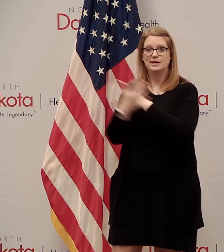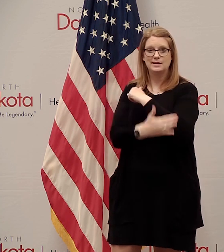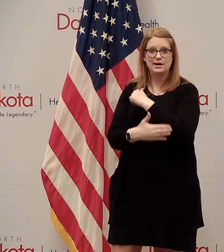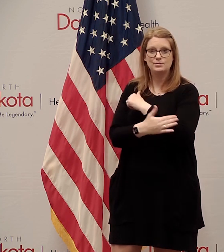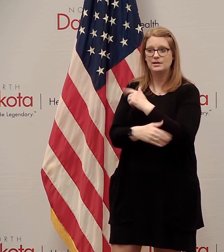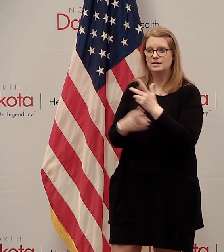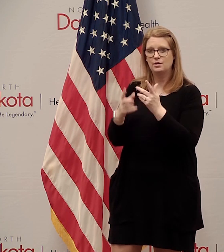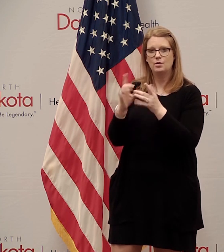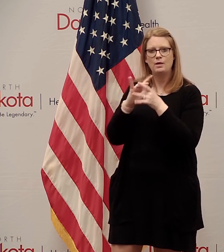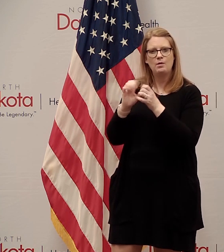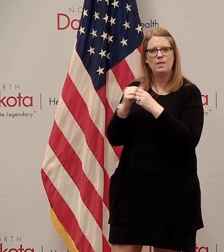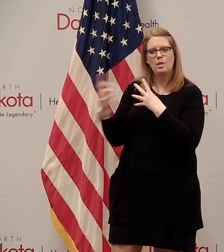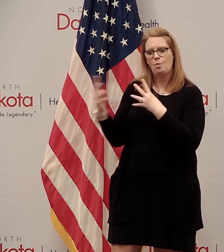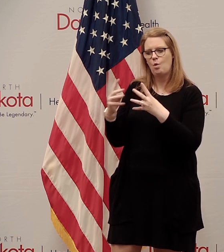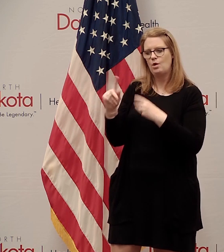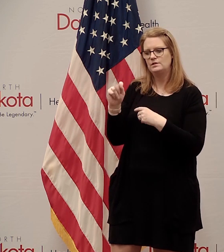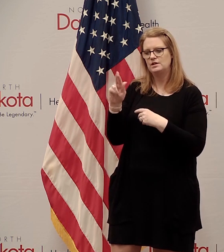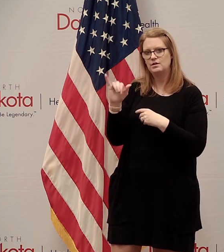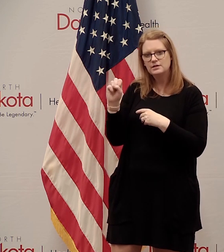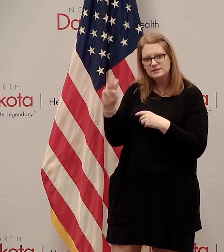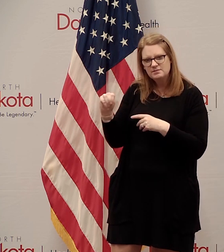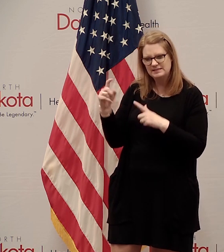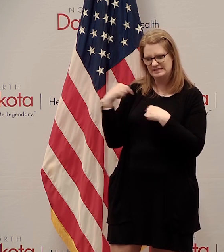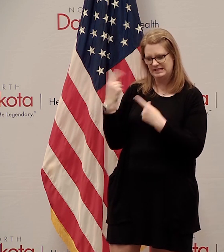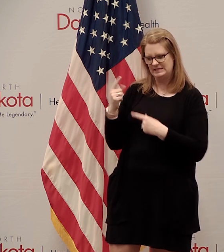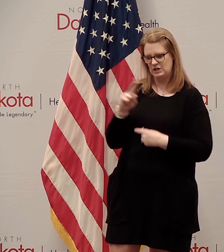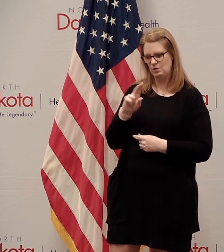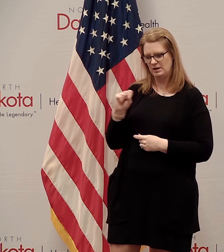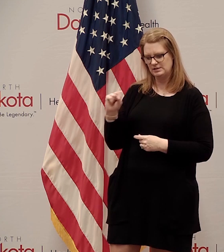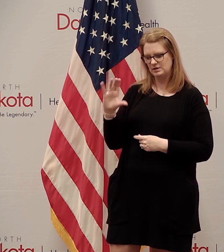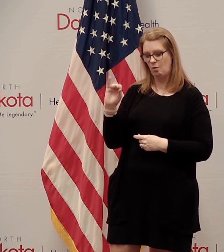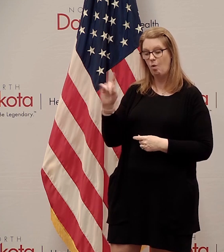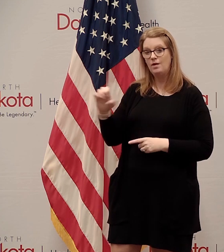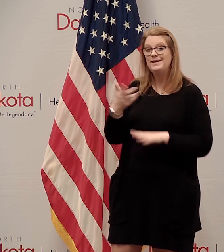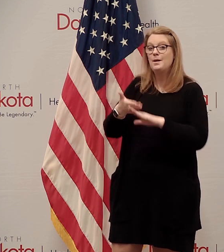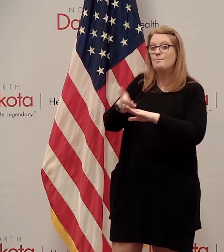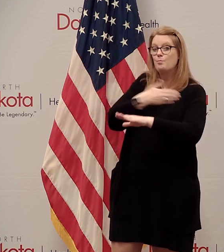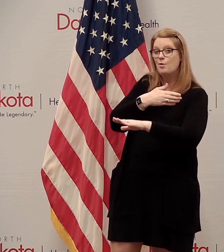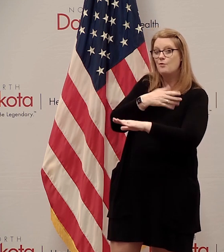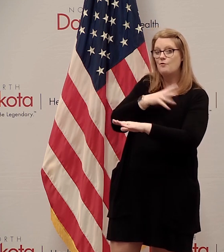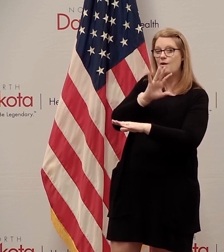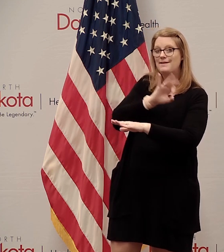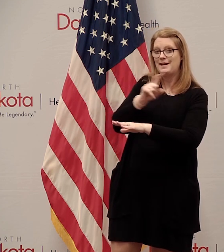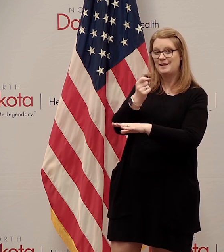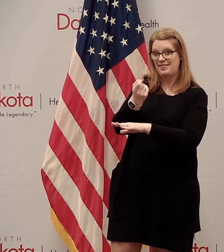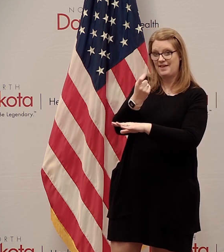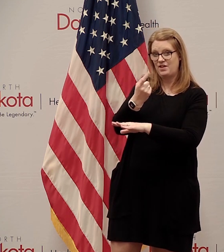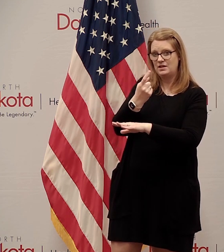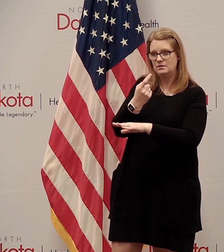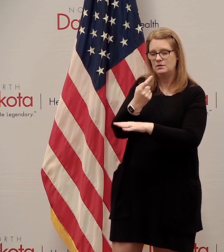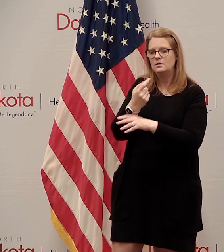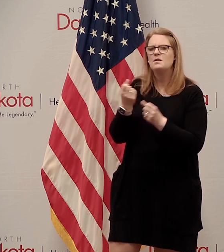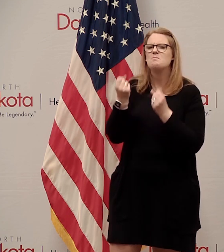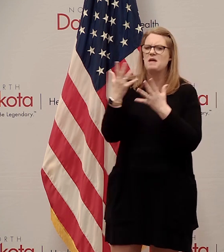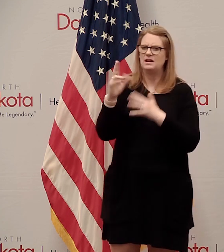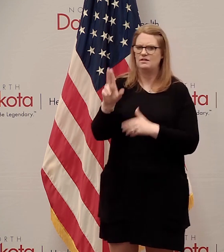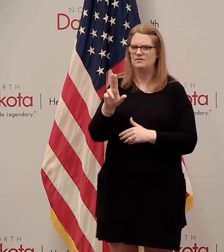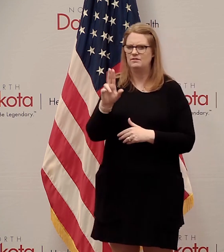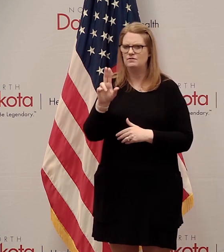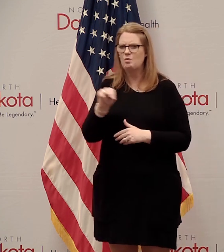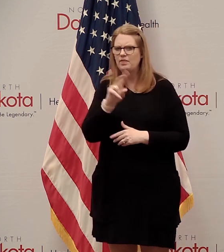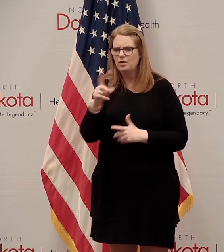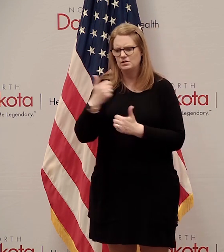war on terrorism since the USS Cole. So that's before 9 11. We've had the longest continuous deployment of North Dakota